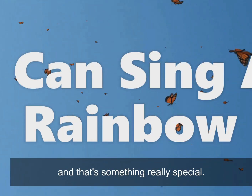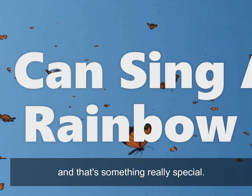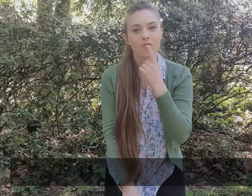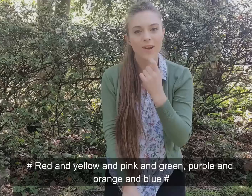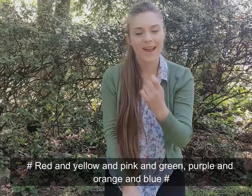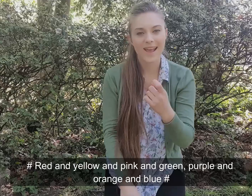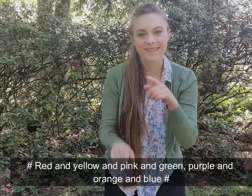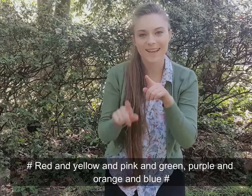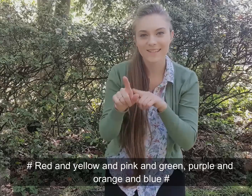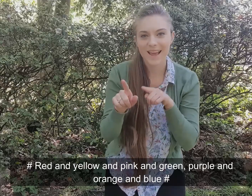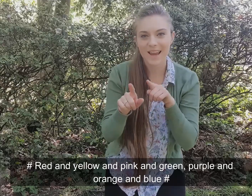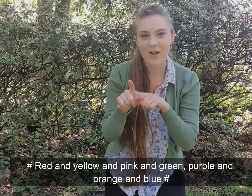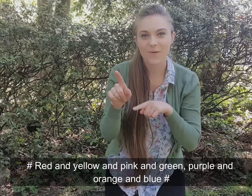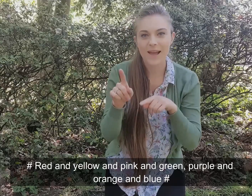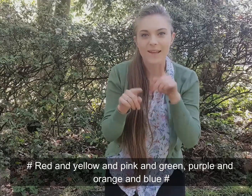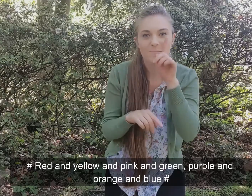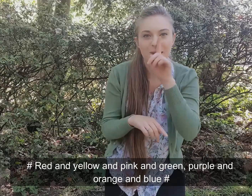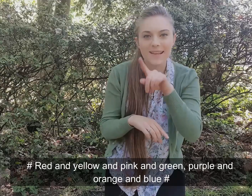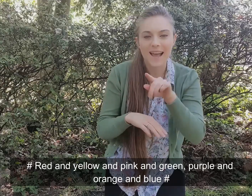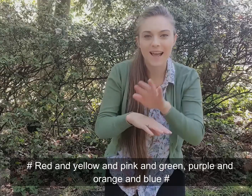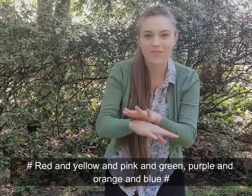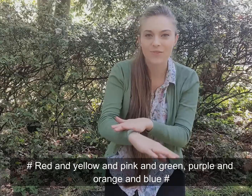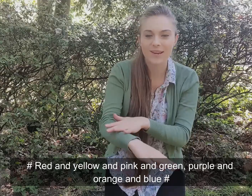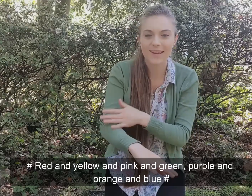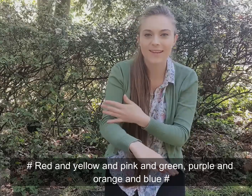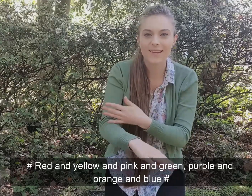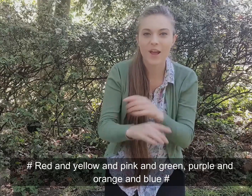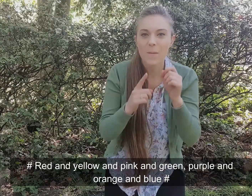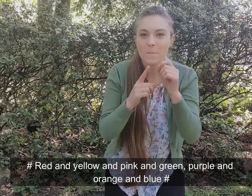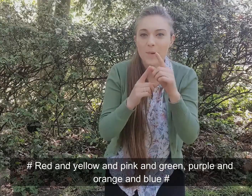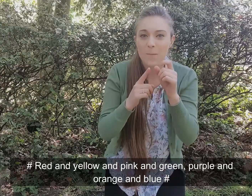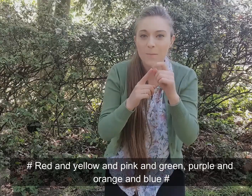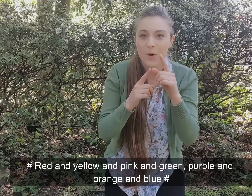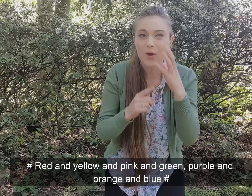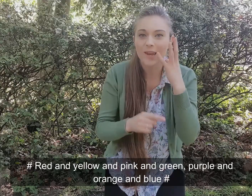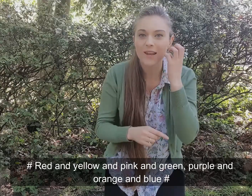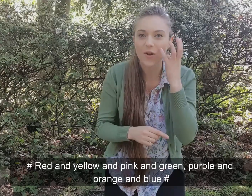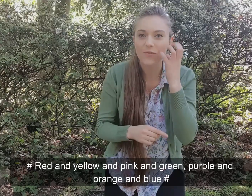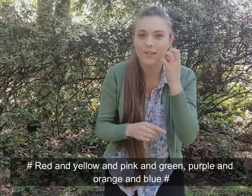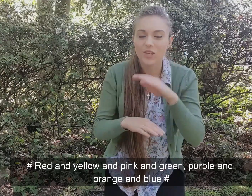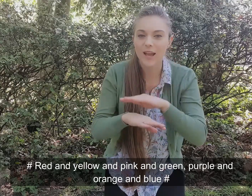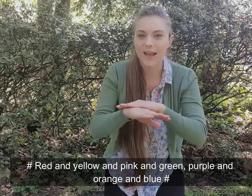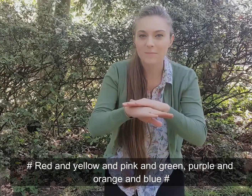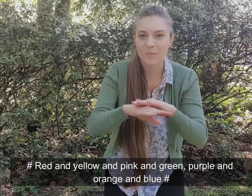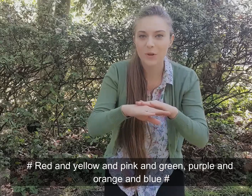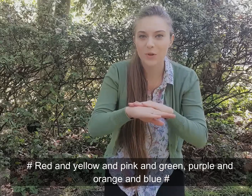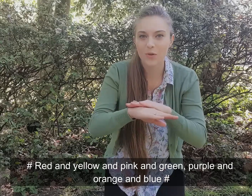Red and yellow and pink and green, purple and orange and blue,